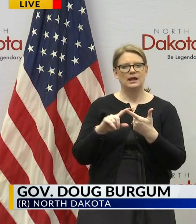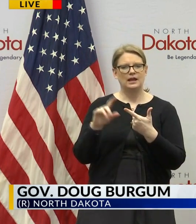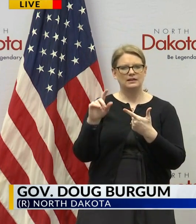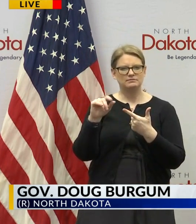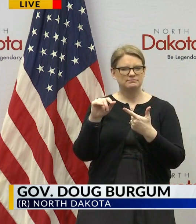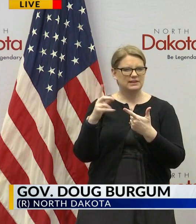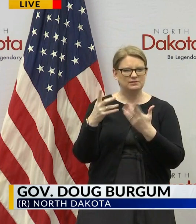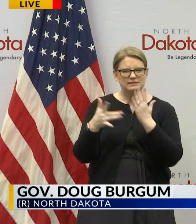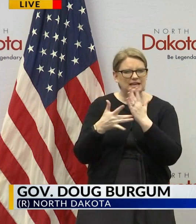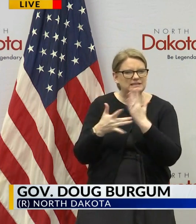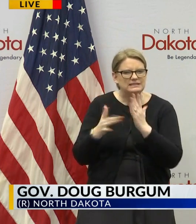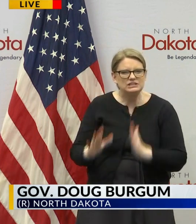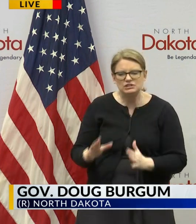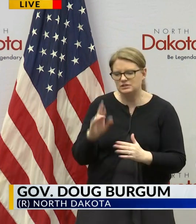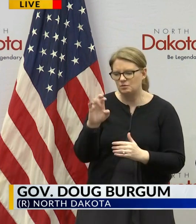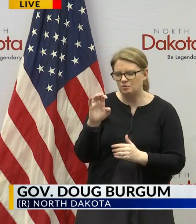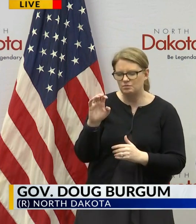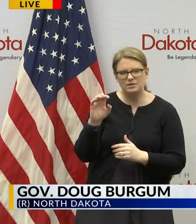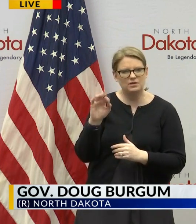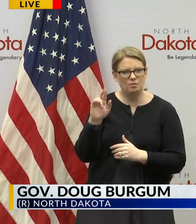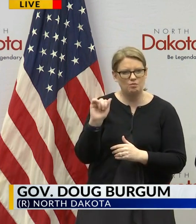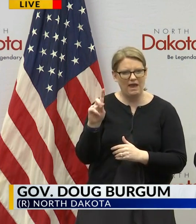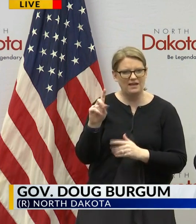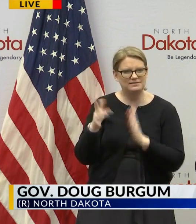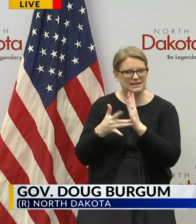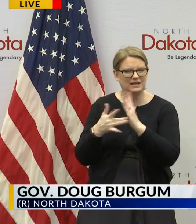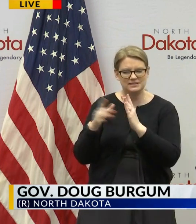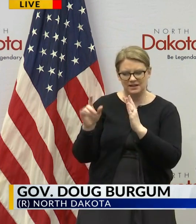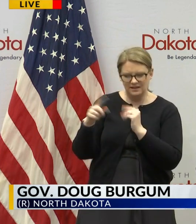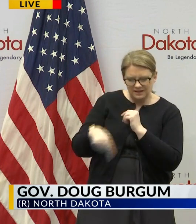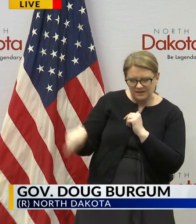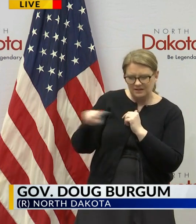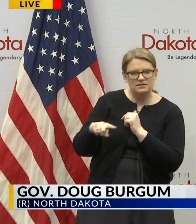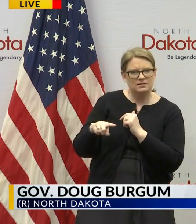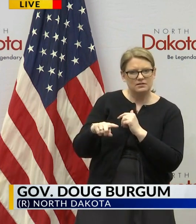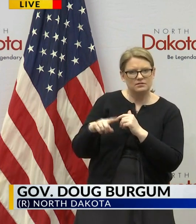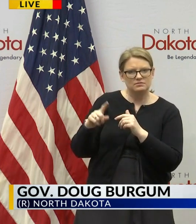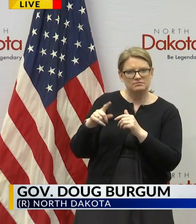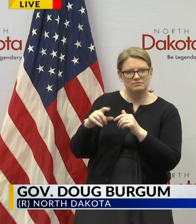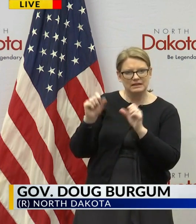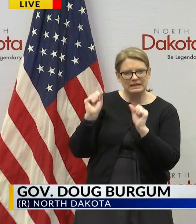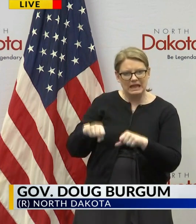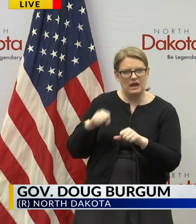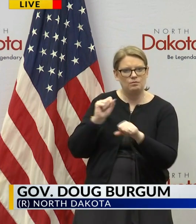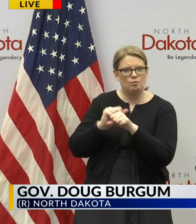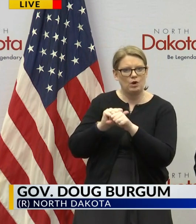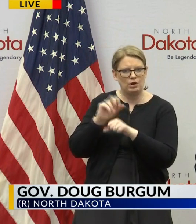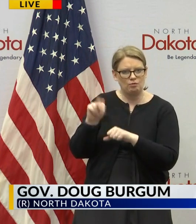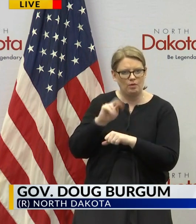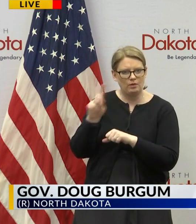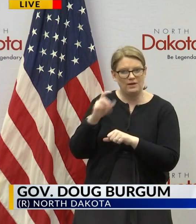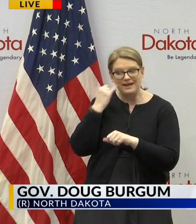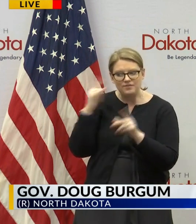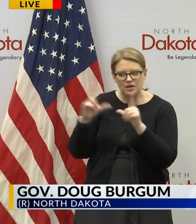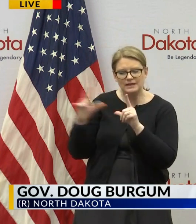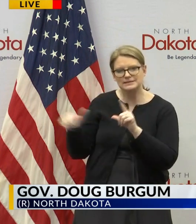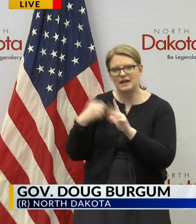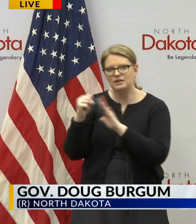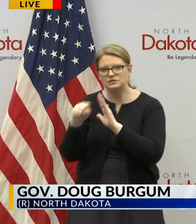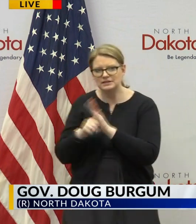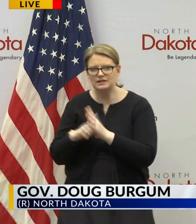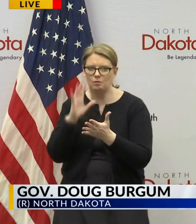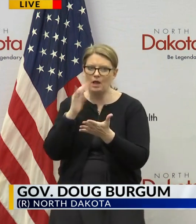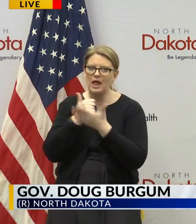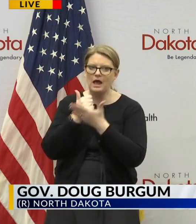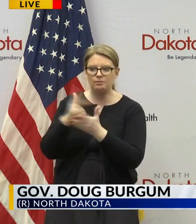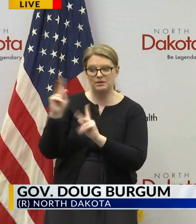techs that would work in that and again this helps us on the supply side to make sure that we have enough personnel we also